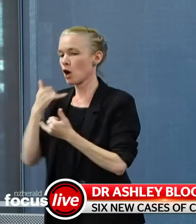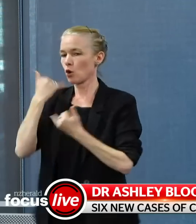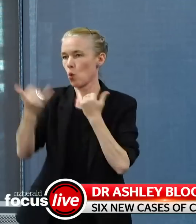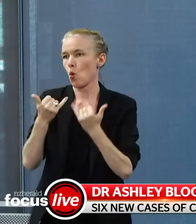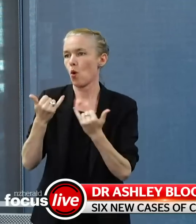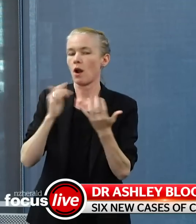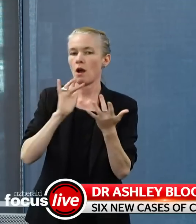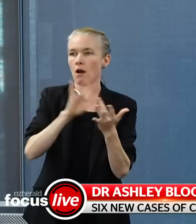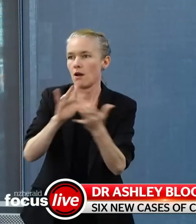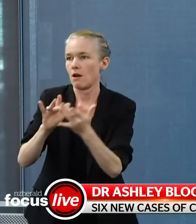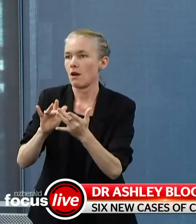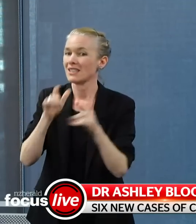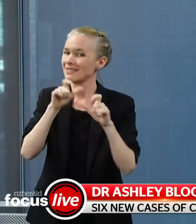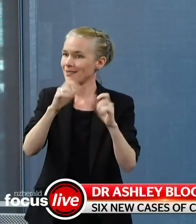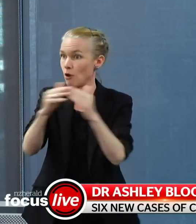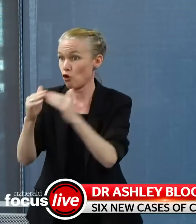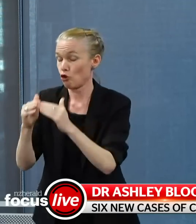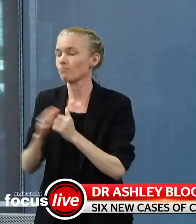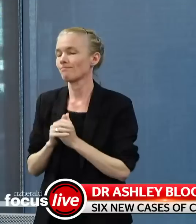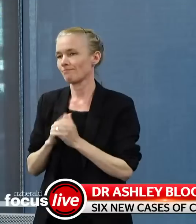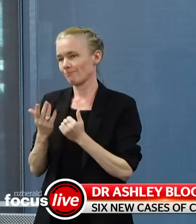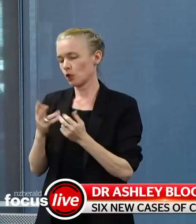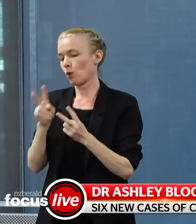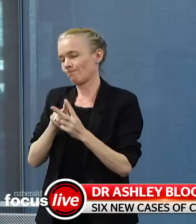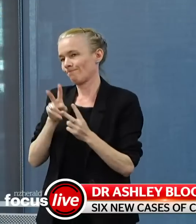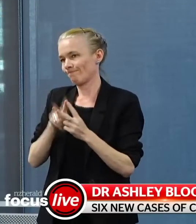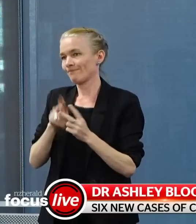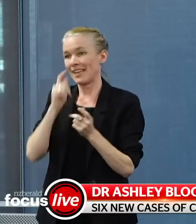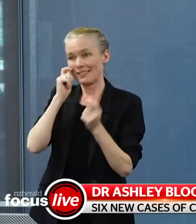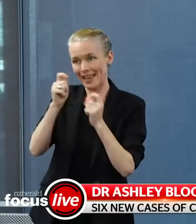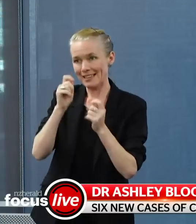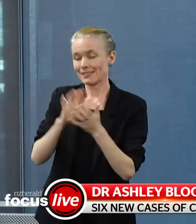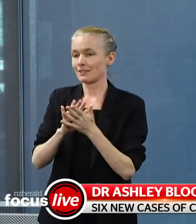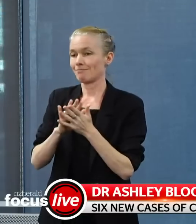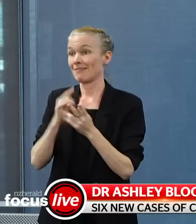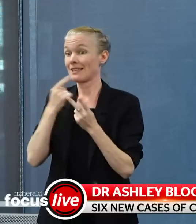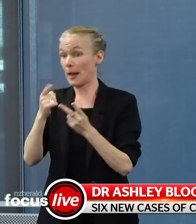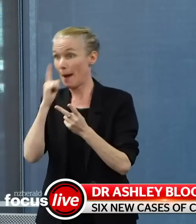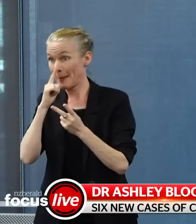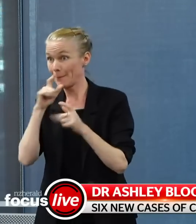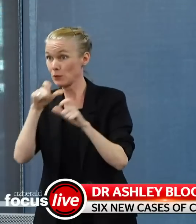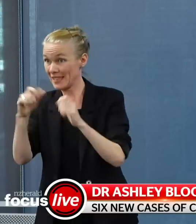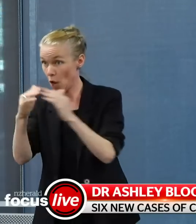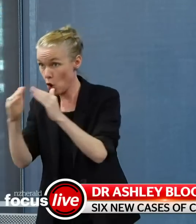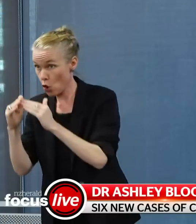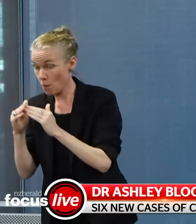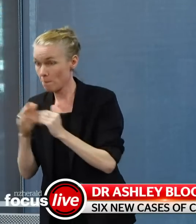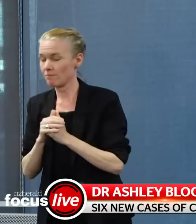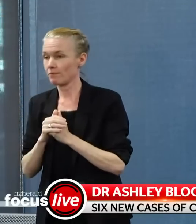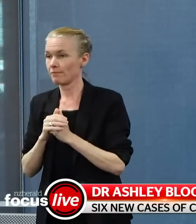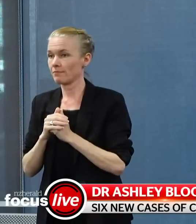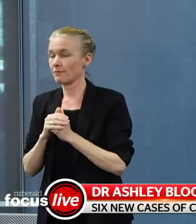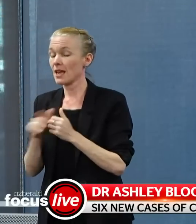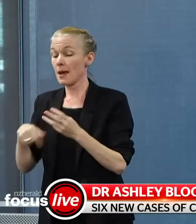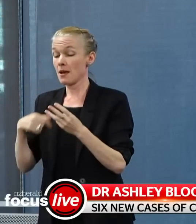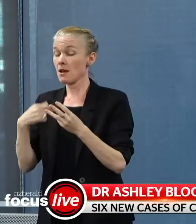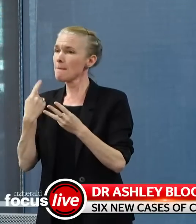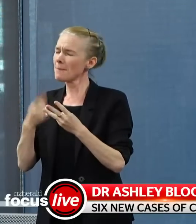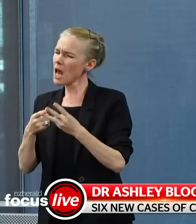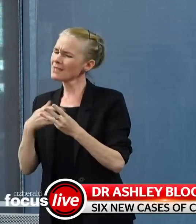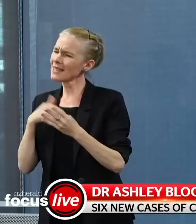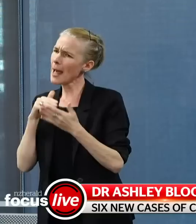the mainstay will continue to be testing isolation, support for isolation, including the use of managed